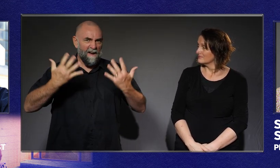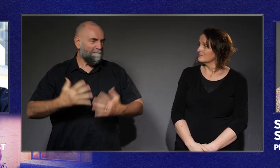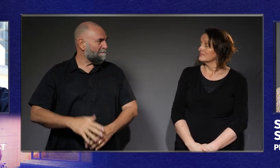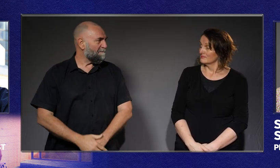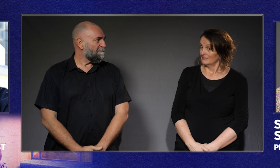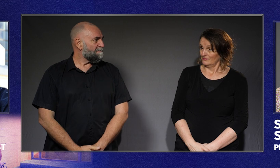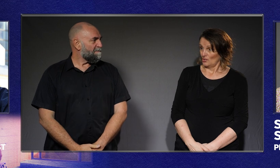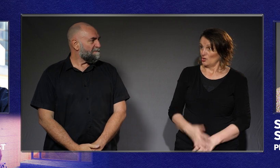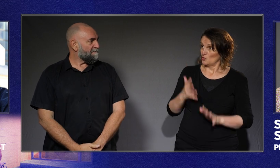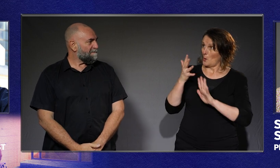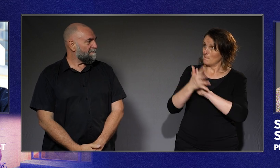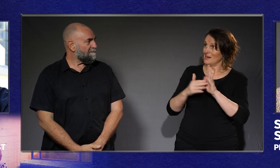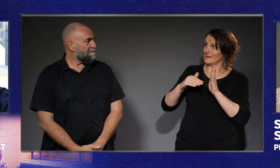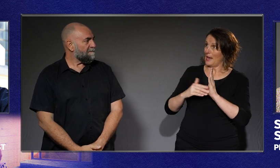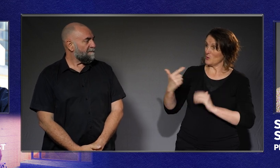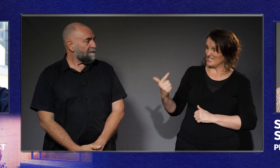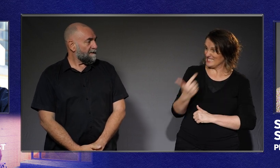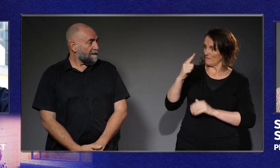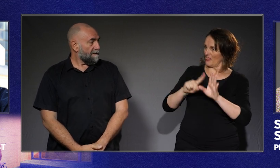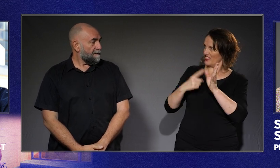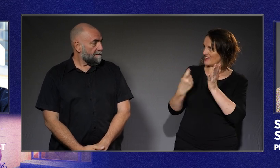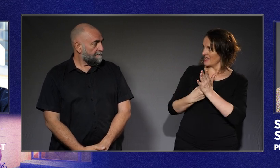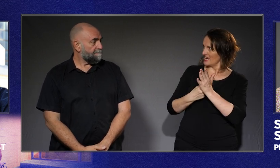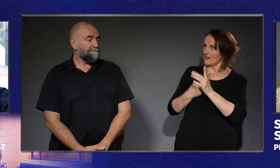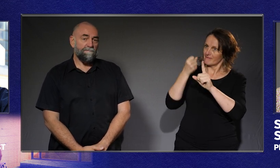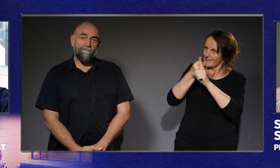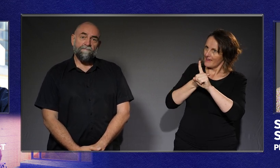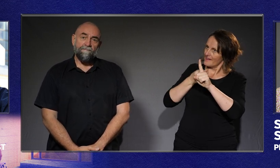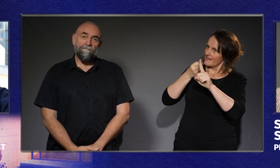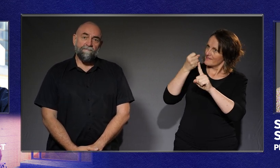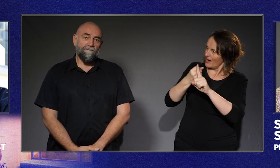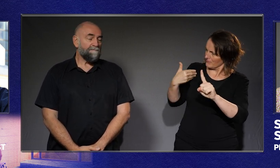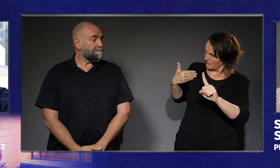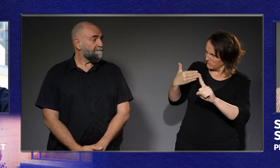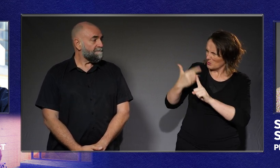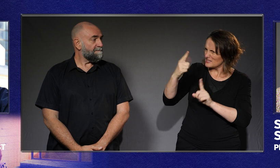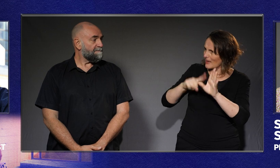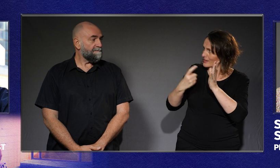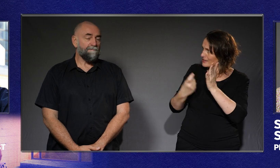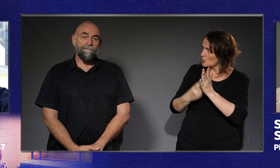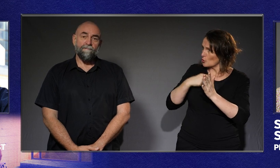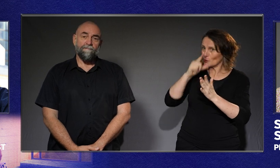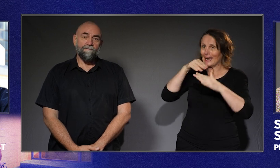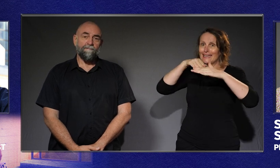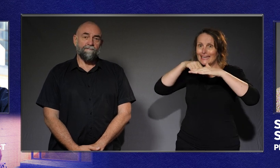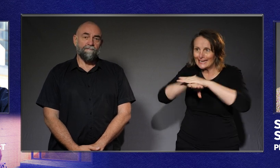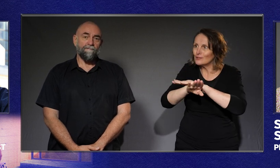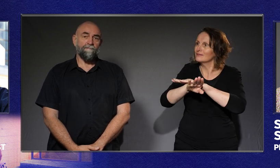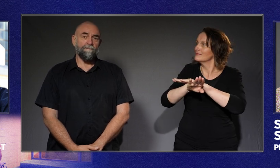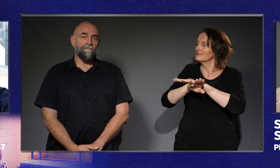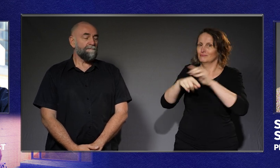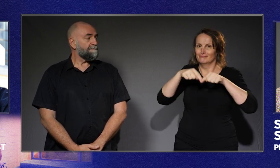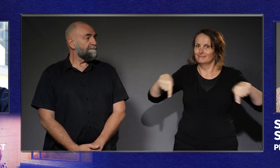ready to go into year seven of fighting for access to public places in Tassie?